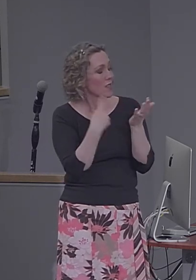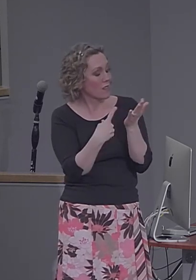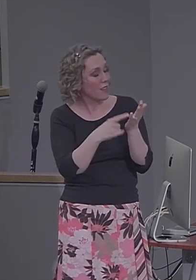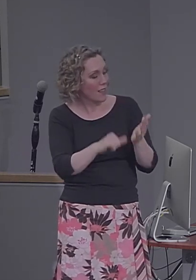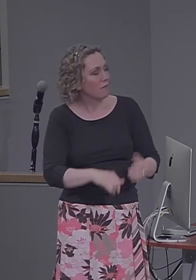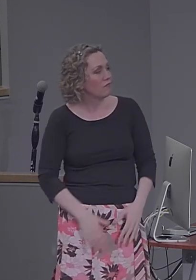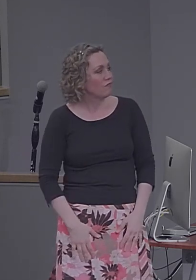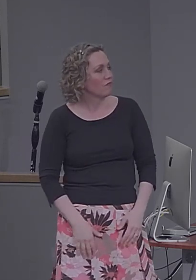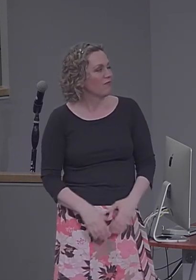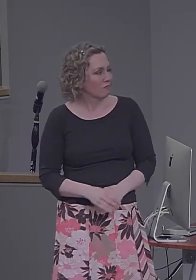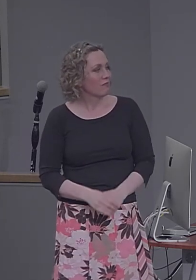that in my talk.